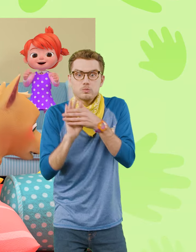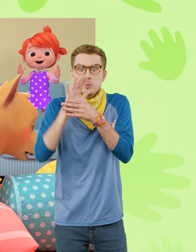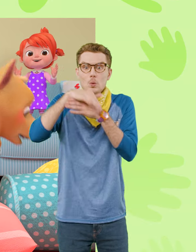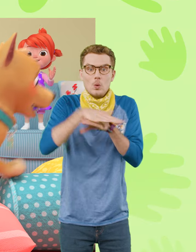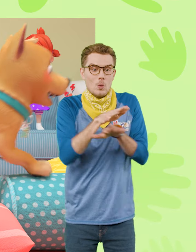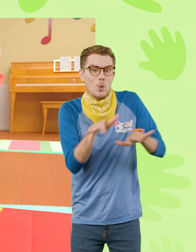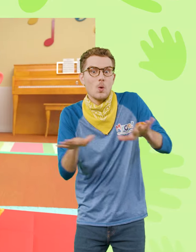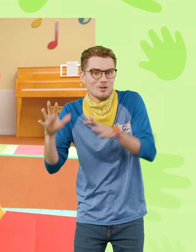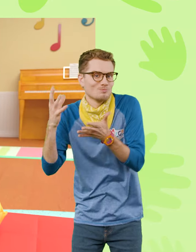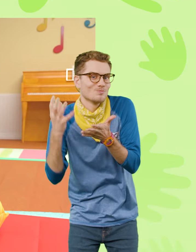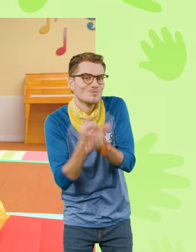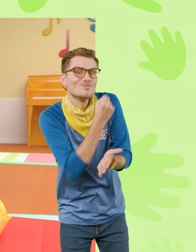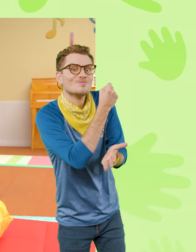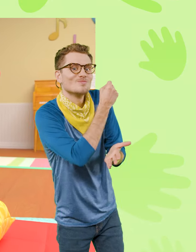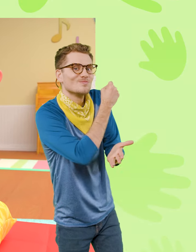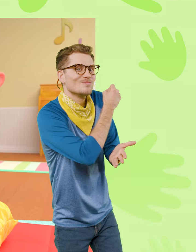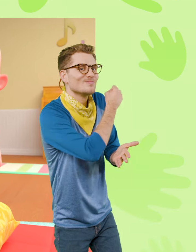lava, take your shot